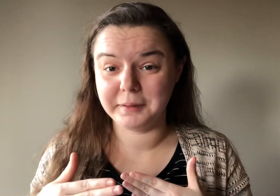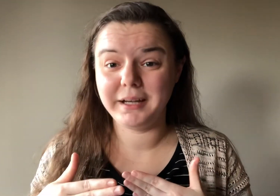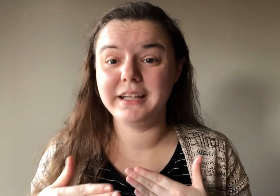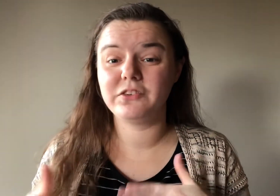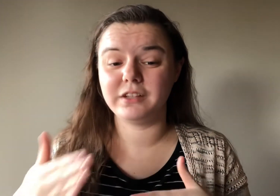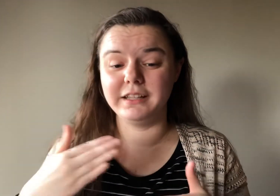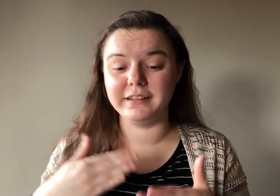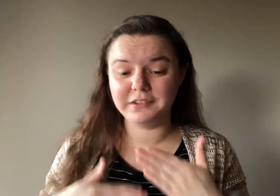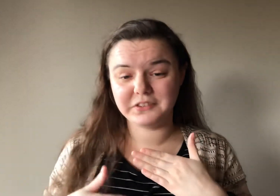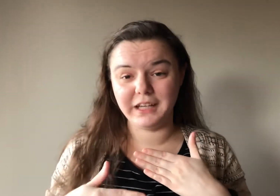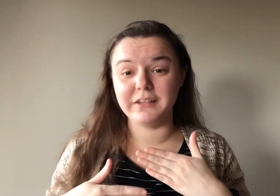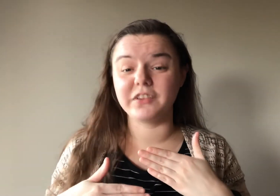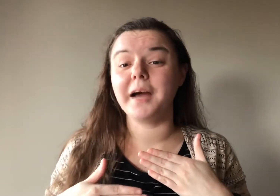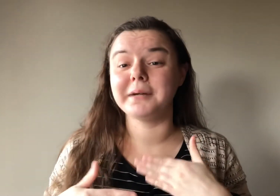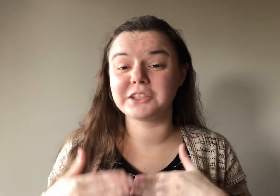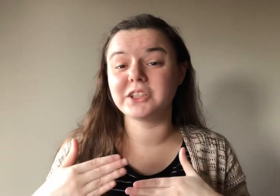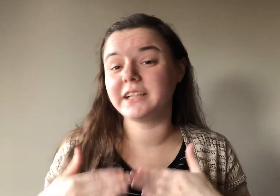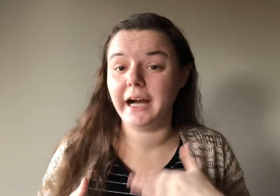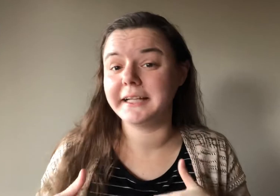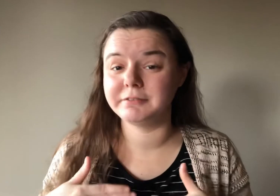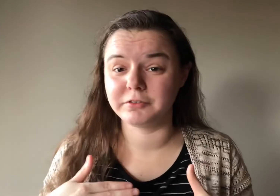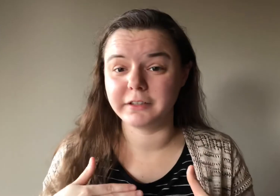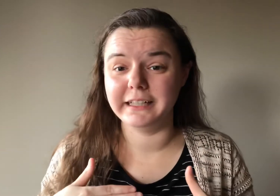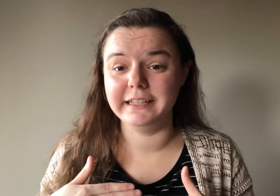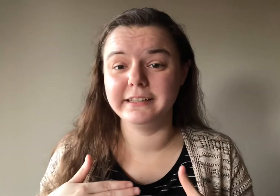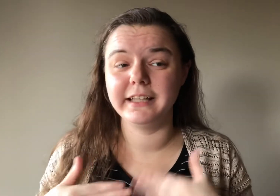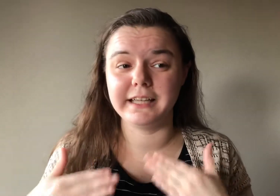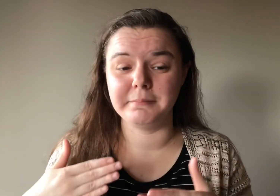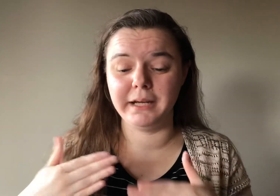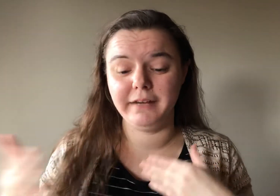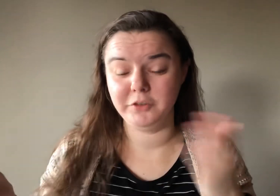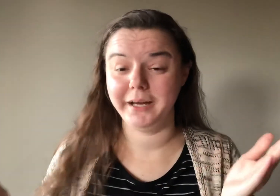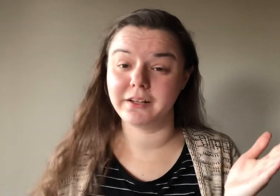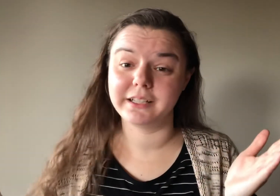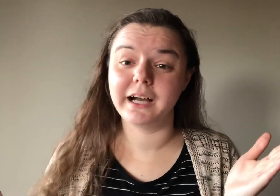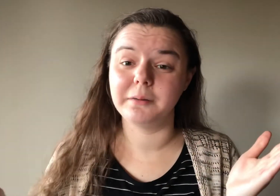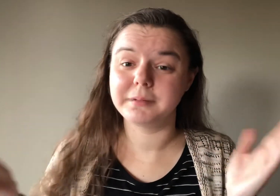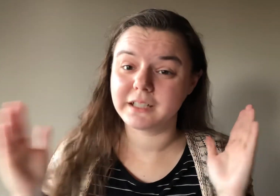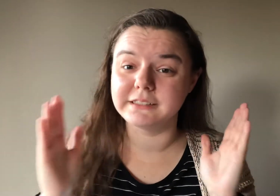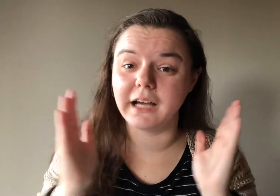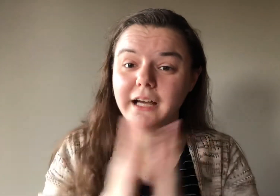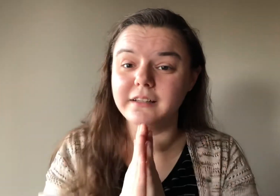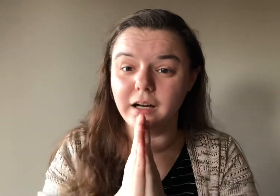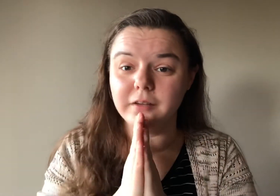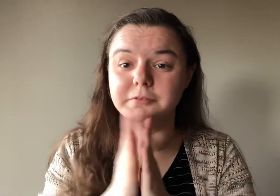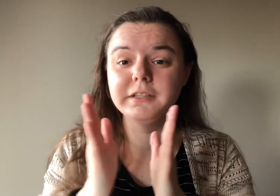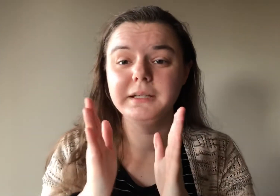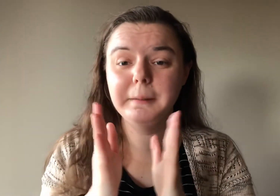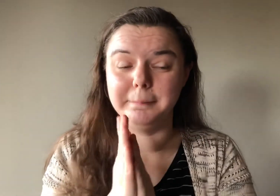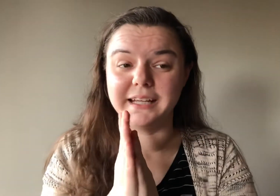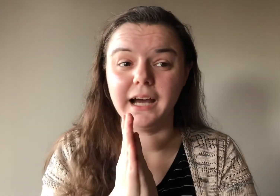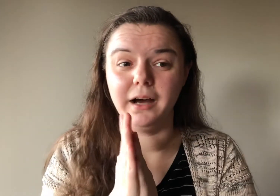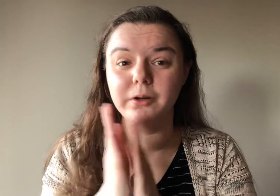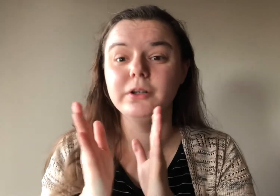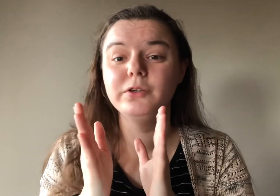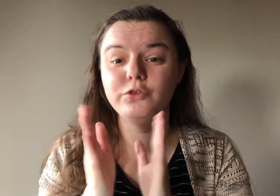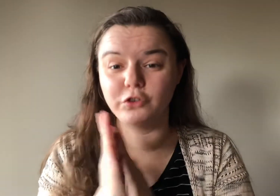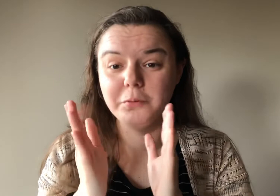my bias. In this case, I'm actually kind of afraid that they might have to battle it out because I love Minghao so